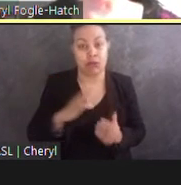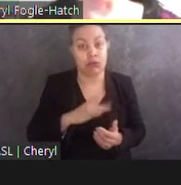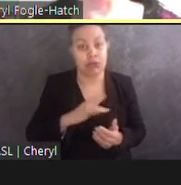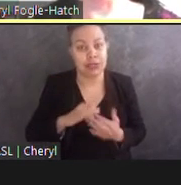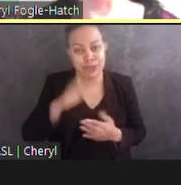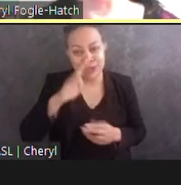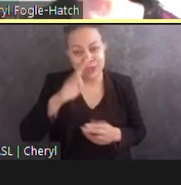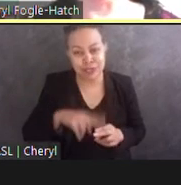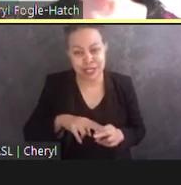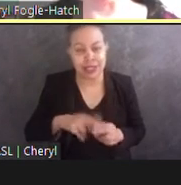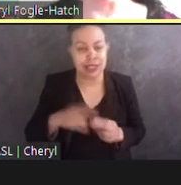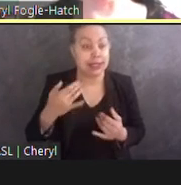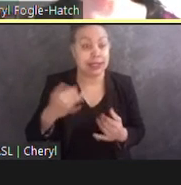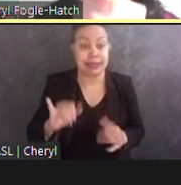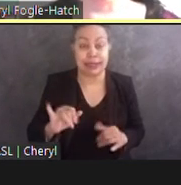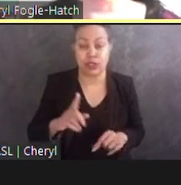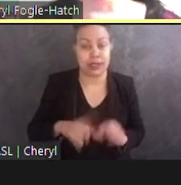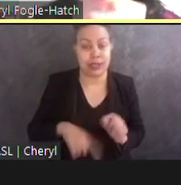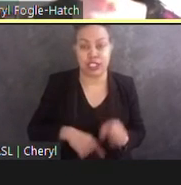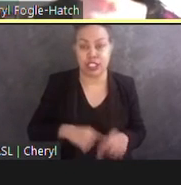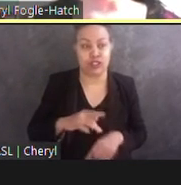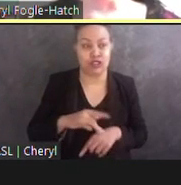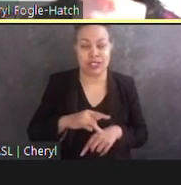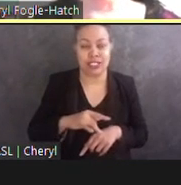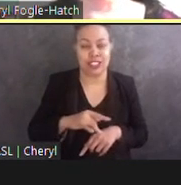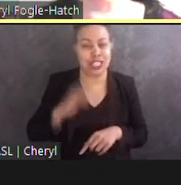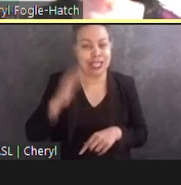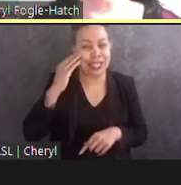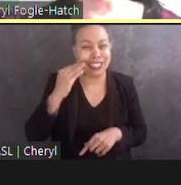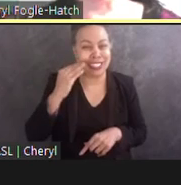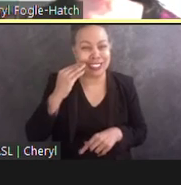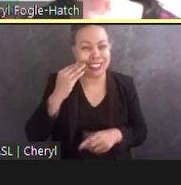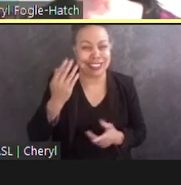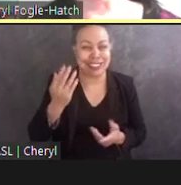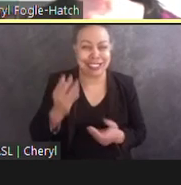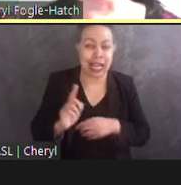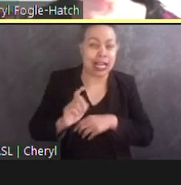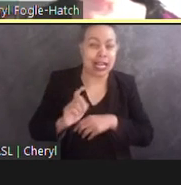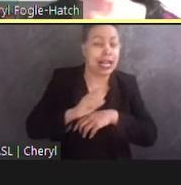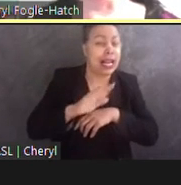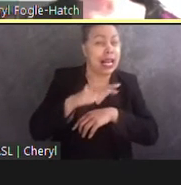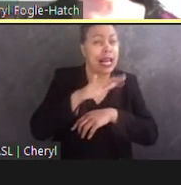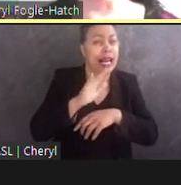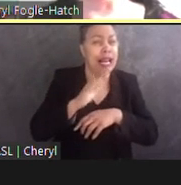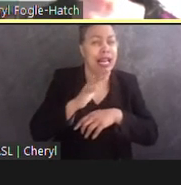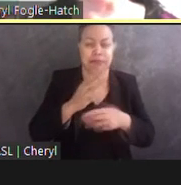still could not reach their heads. My tactile exploration ended at their hands.